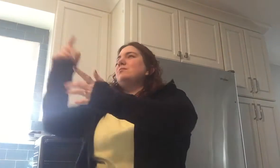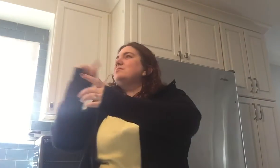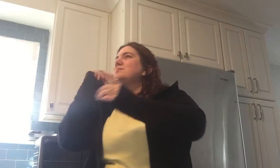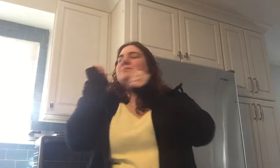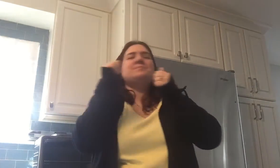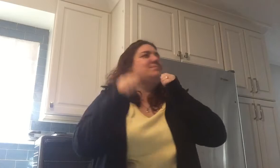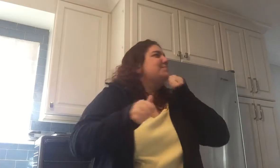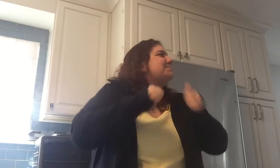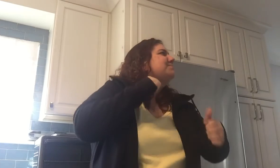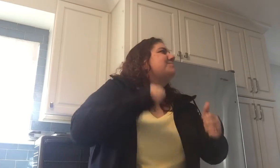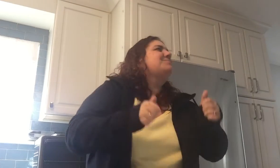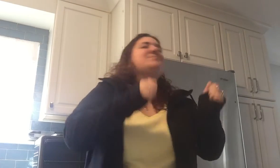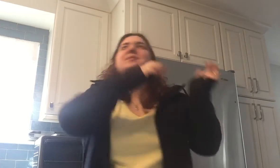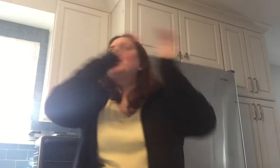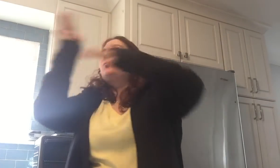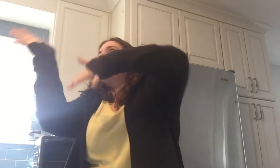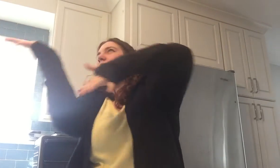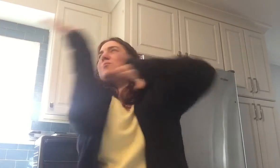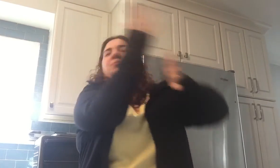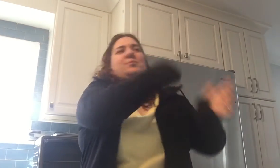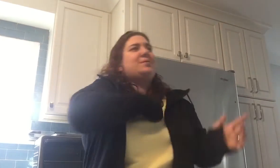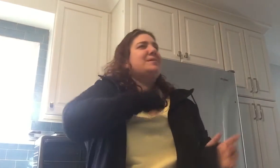don't know which way the wind will blow